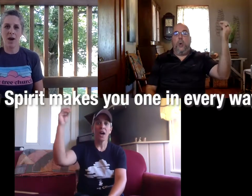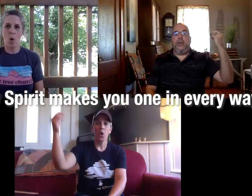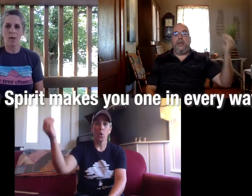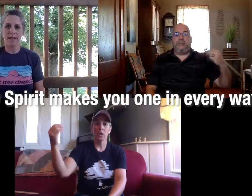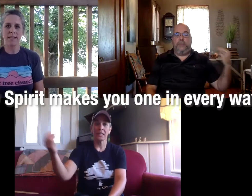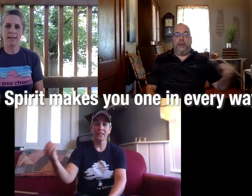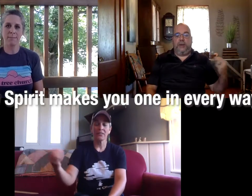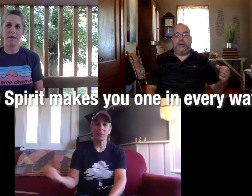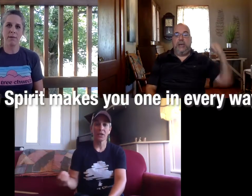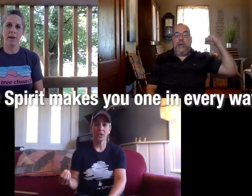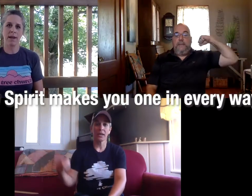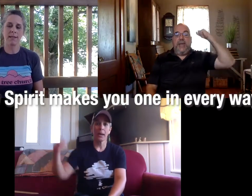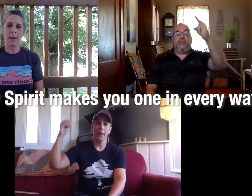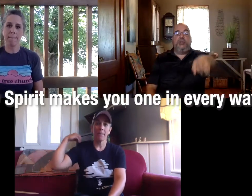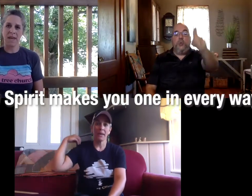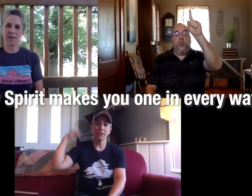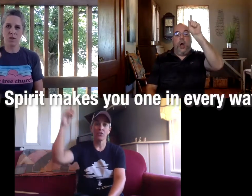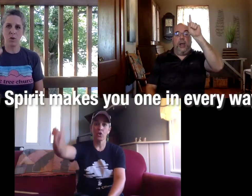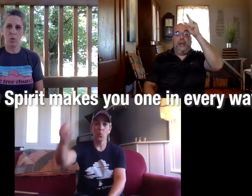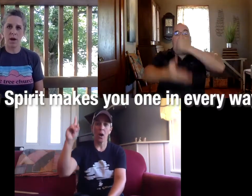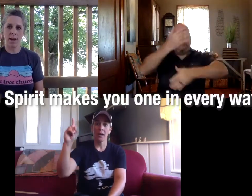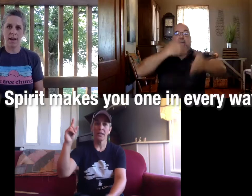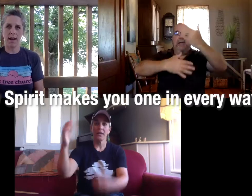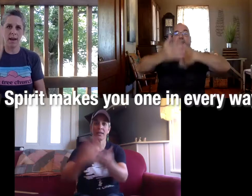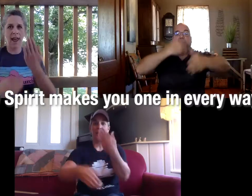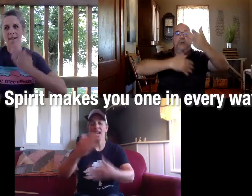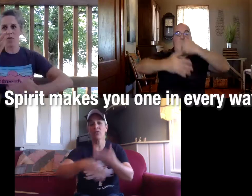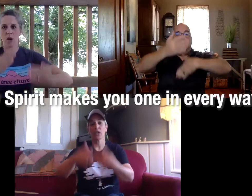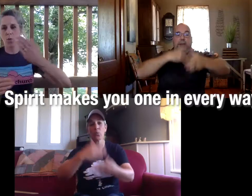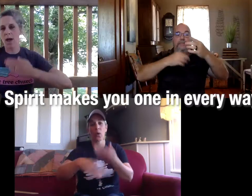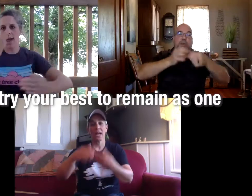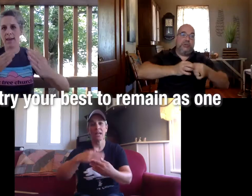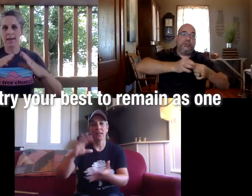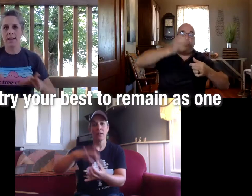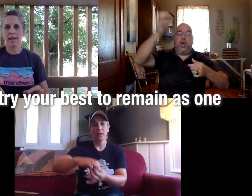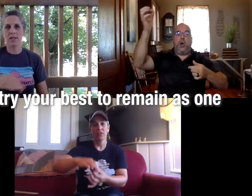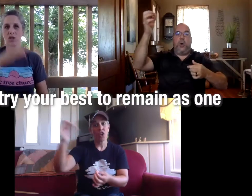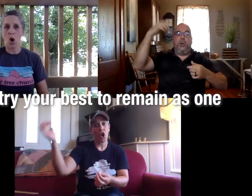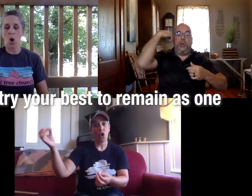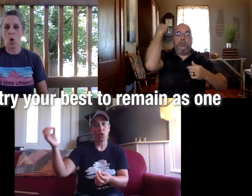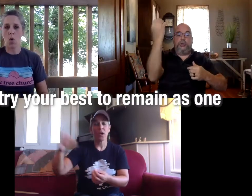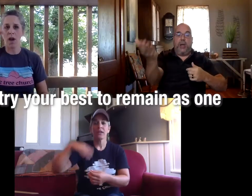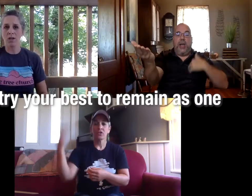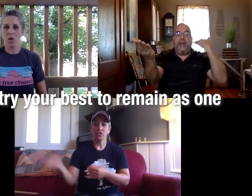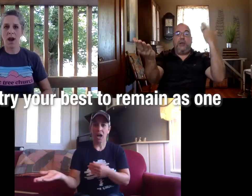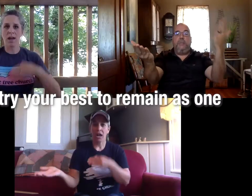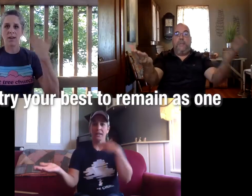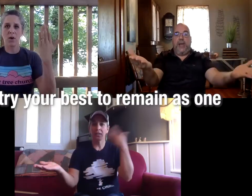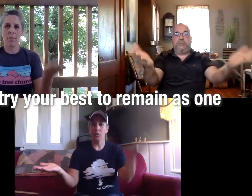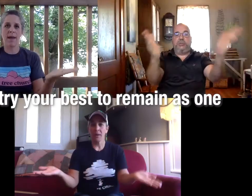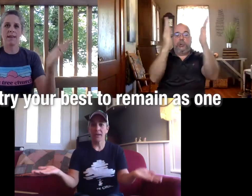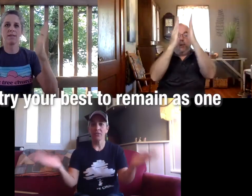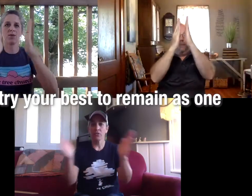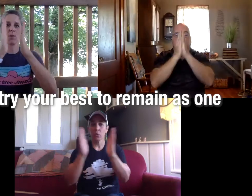holy spirit makes you one in every way so try your